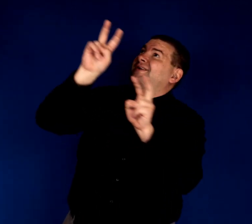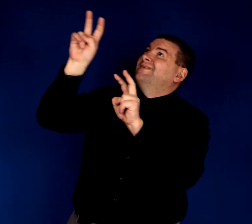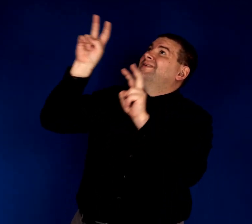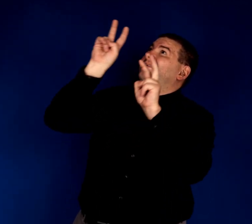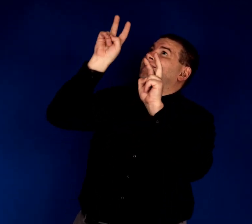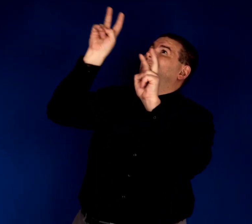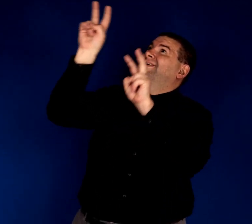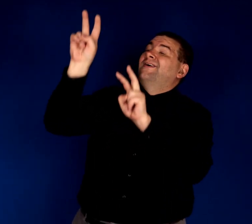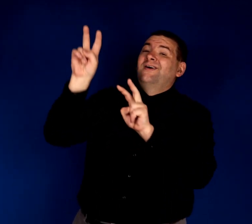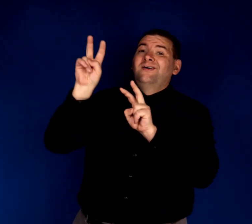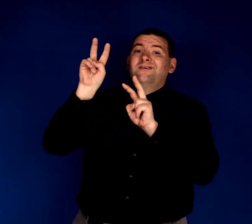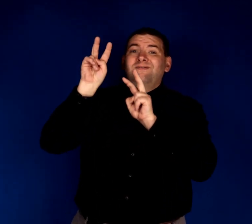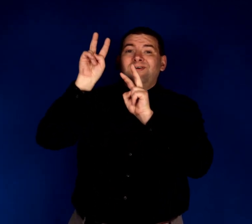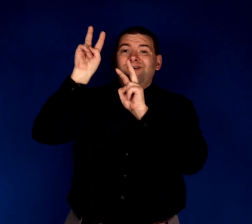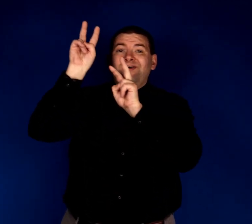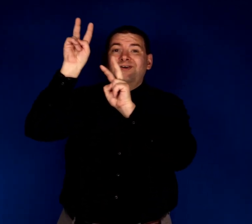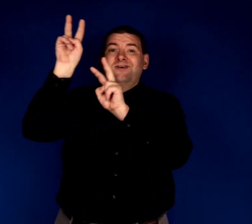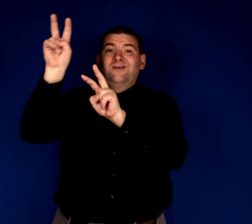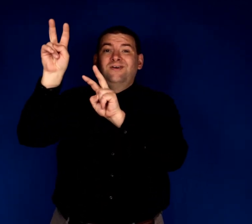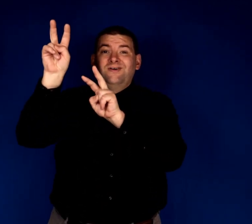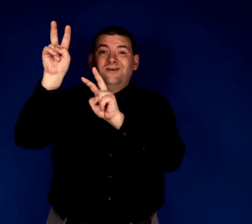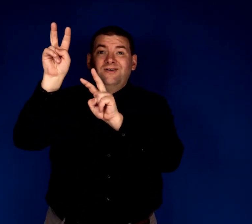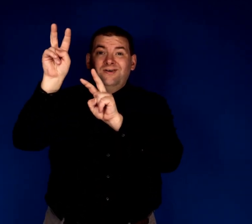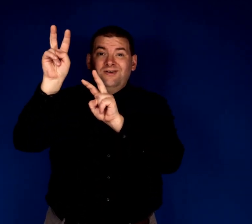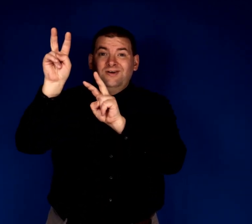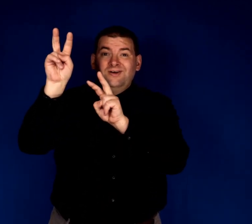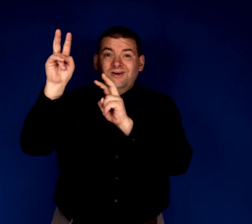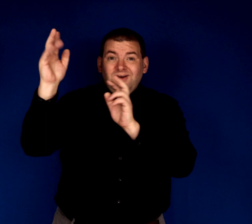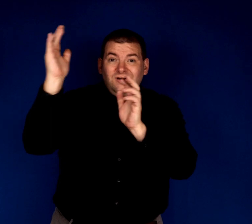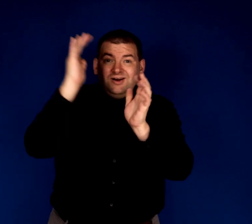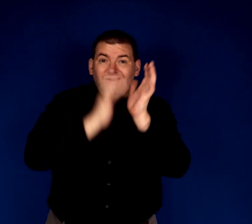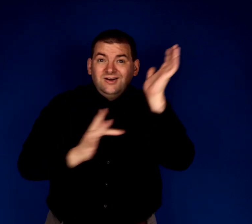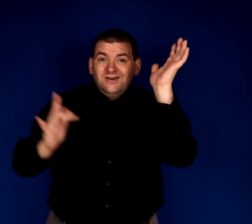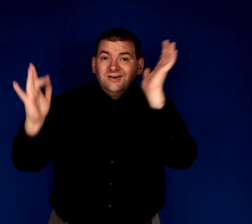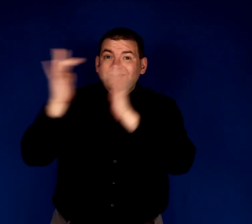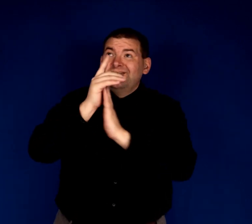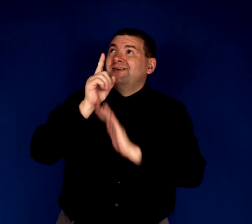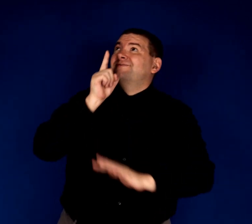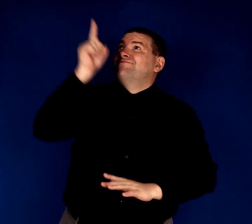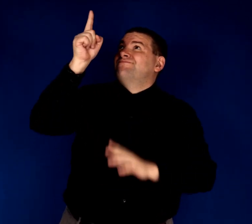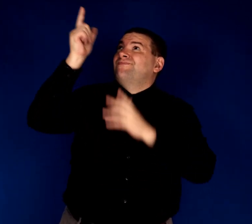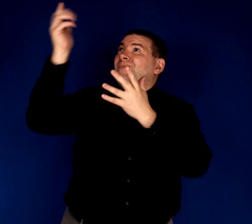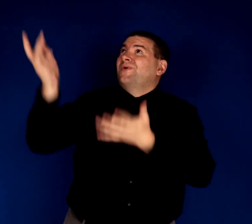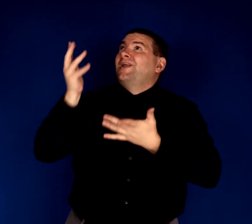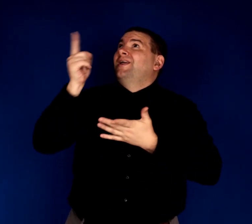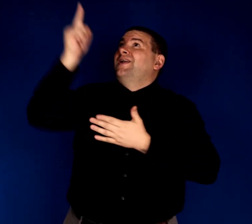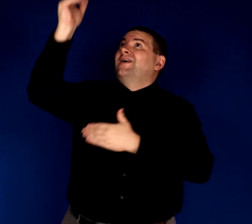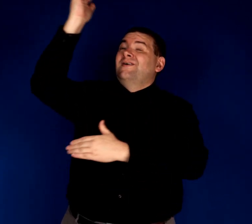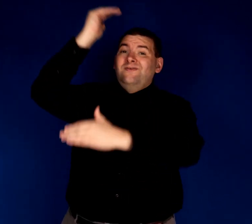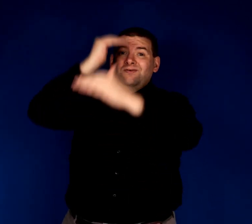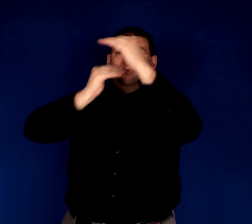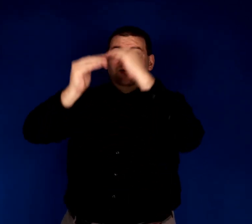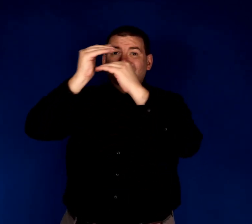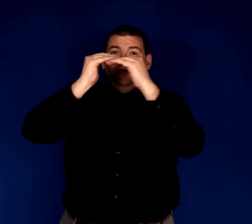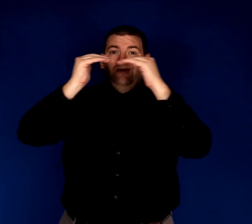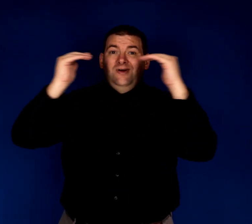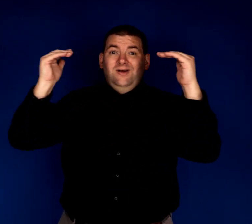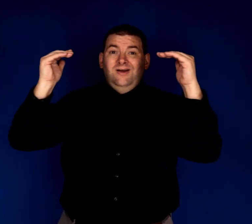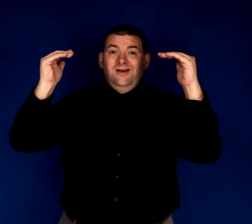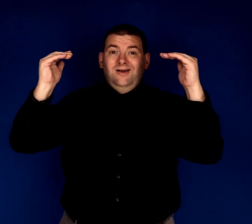see it afar For the Father waits over the way